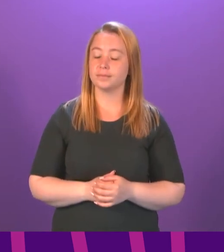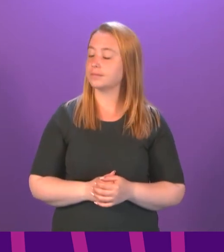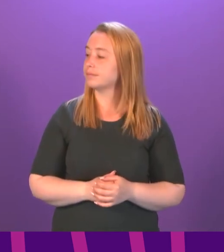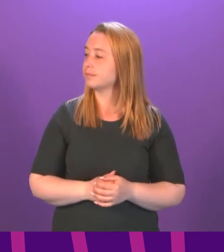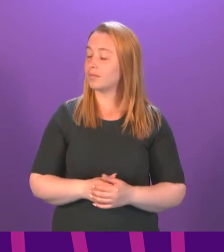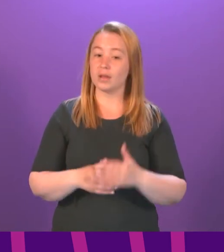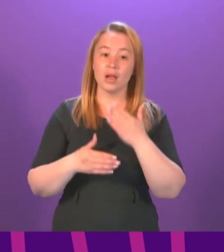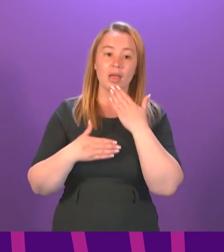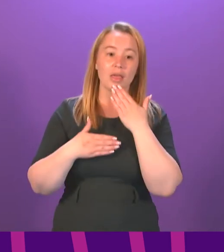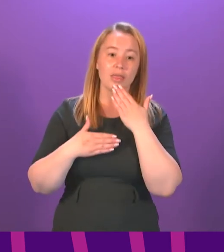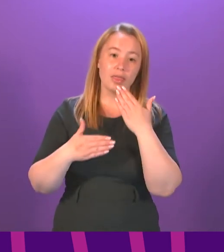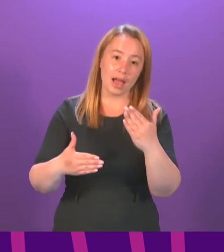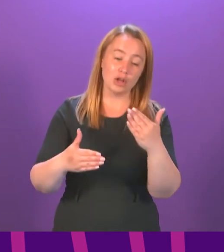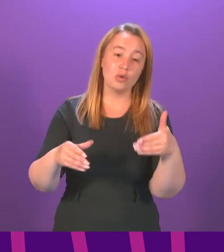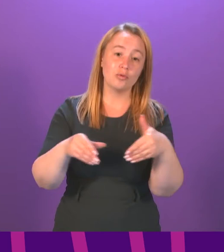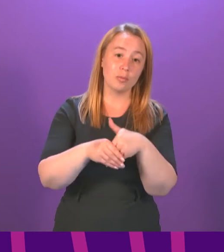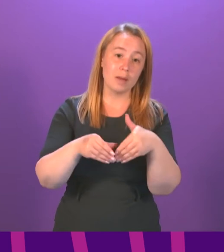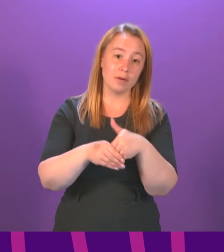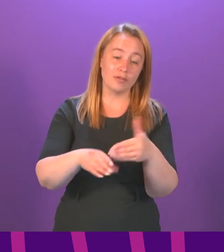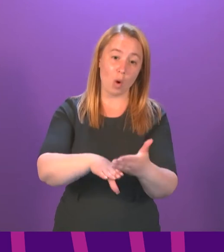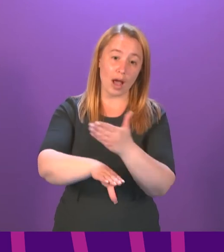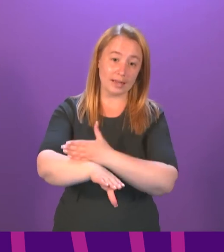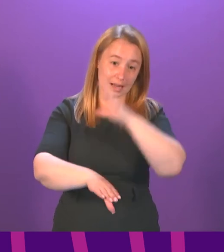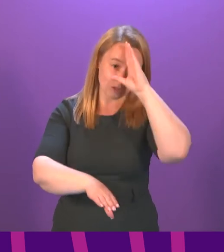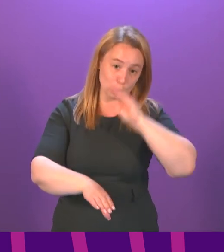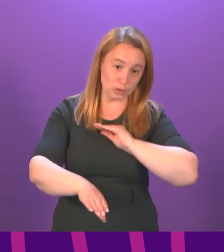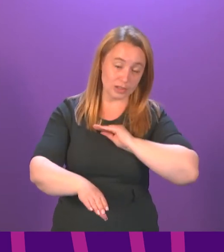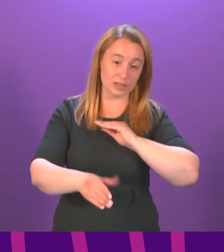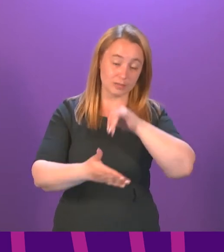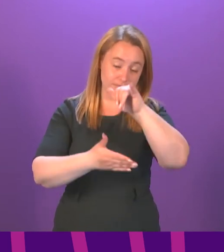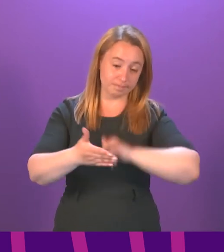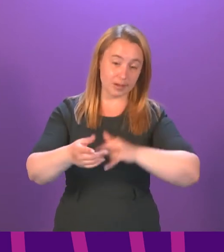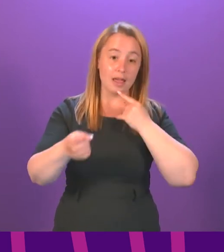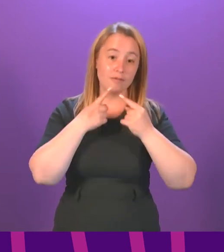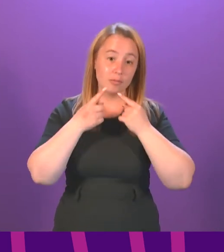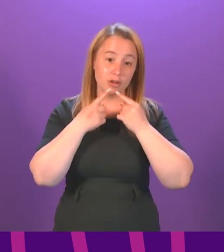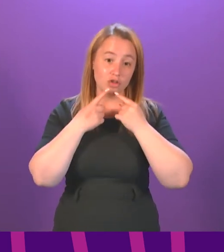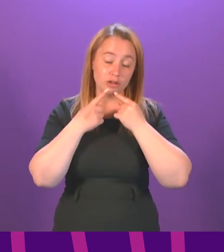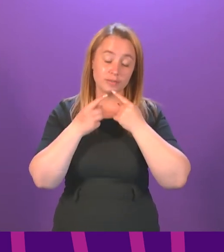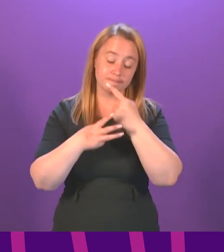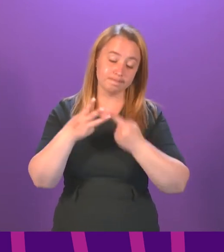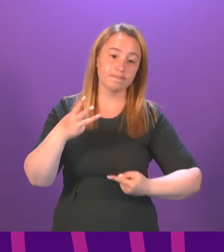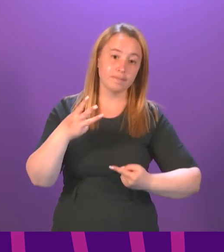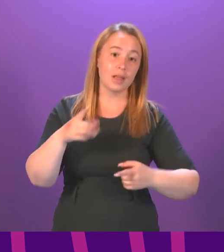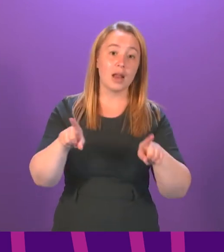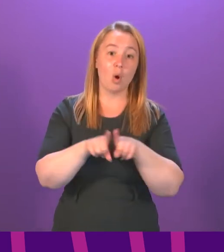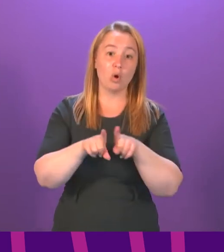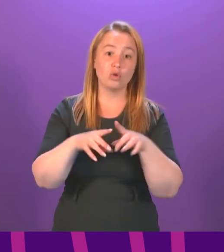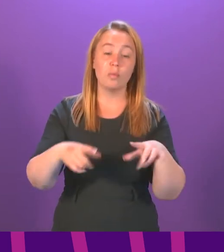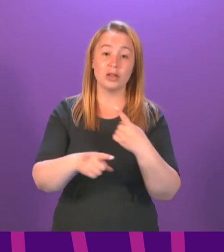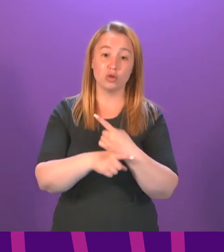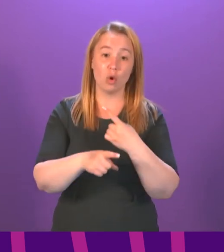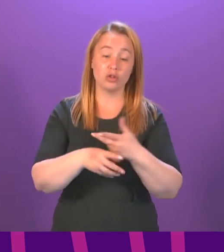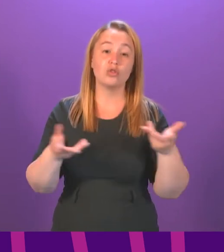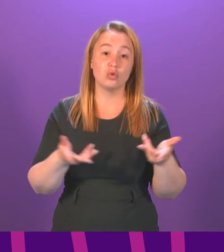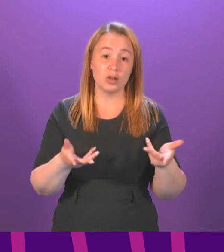Thank you and I thank the member for advance notice off the point of order and I note that these matters were also discussed at Bureau today.